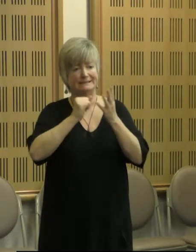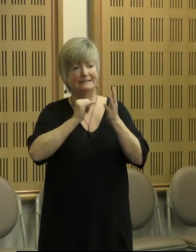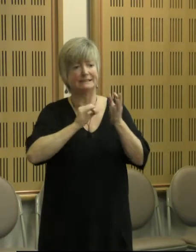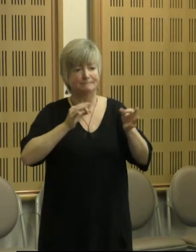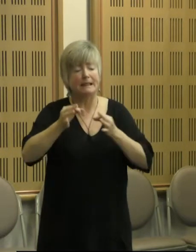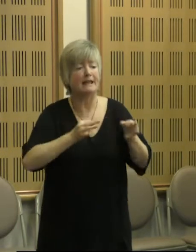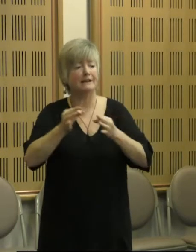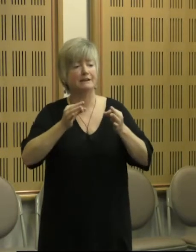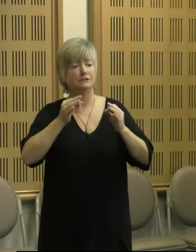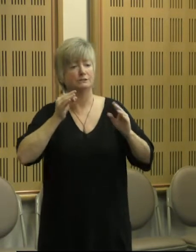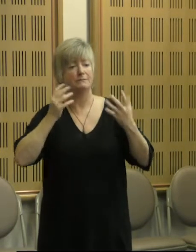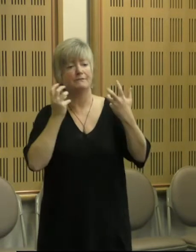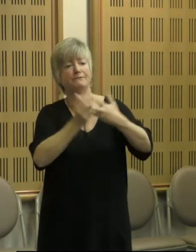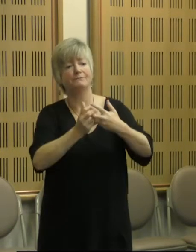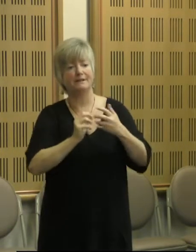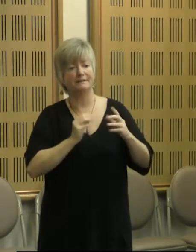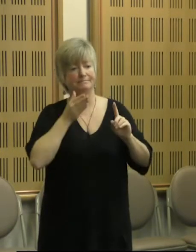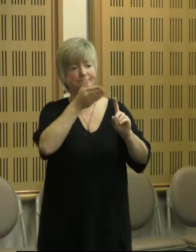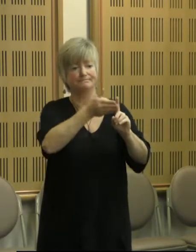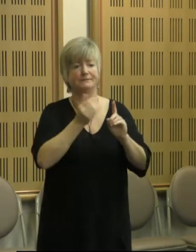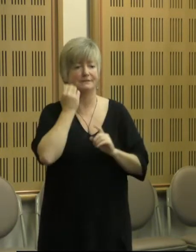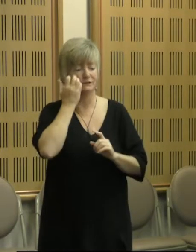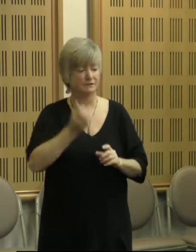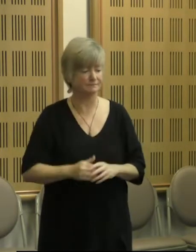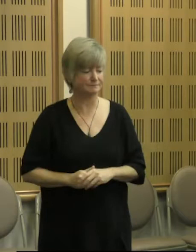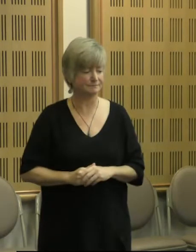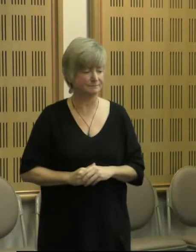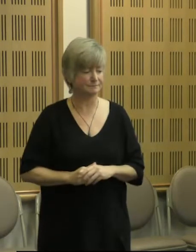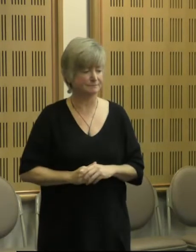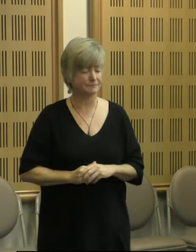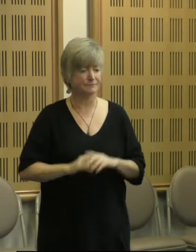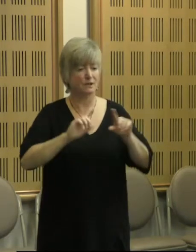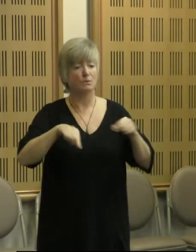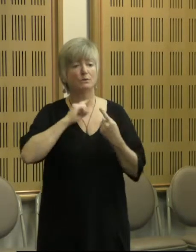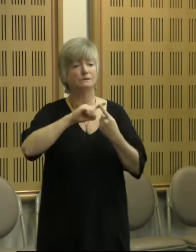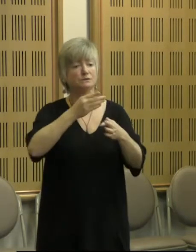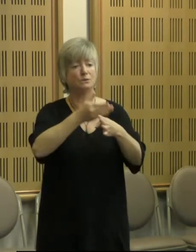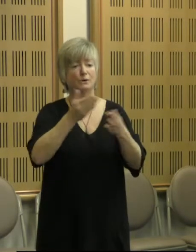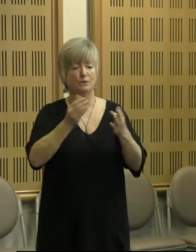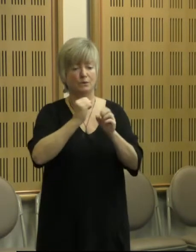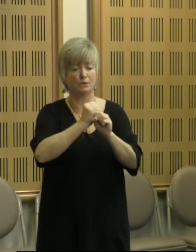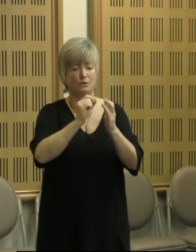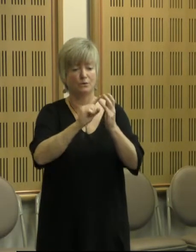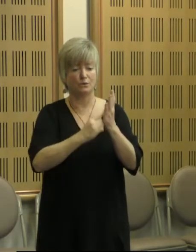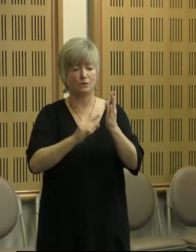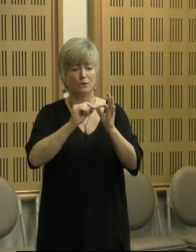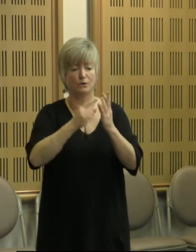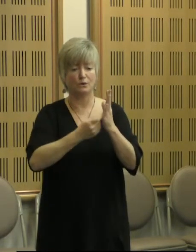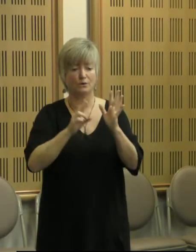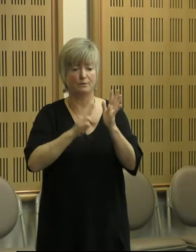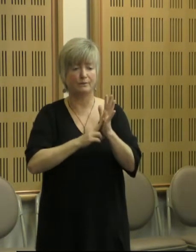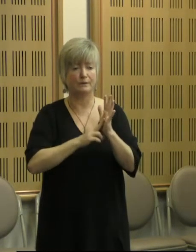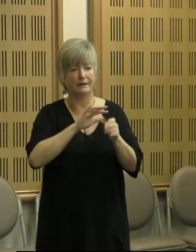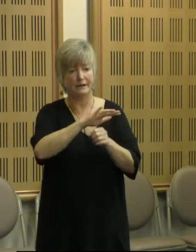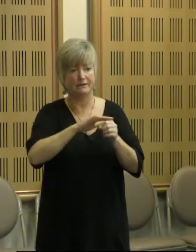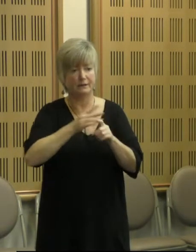REAC has been fortunate to receive some of Disability Futures funding to continue our work in the Goulburn area, and where the NDIS was launched earlier this year.